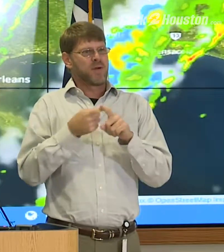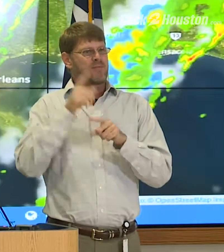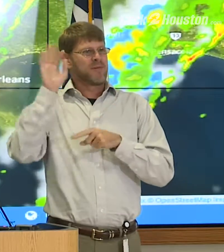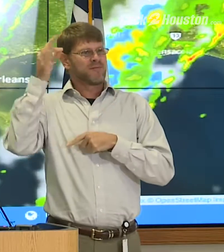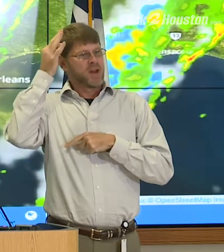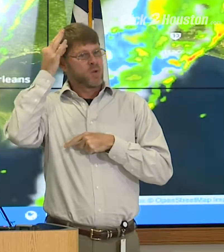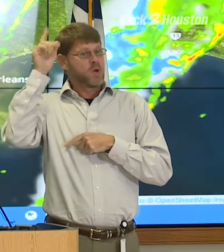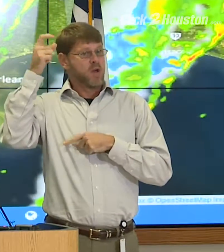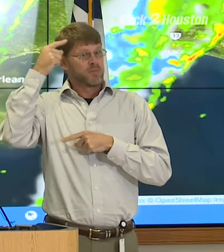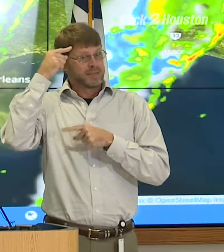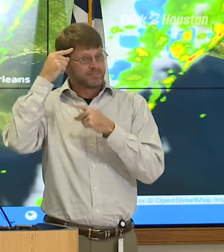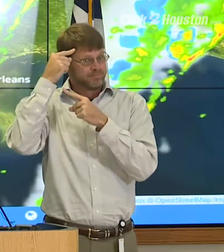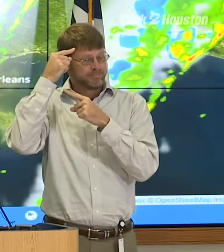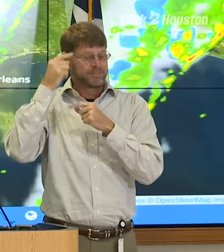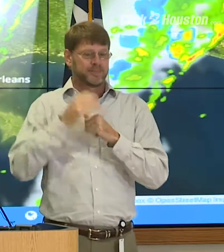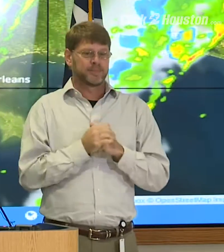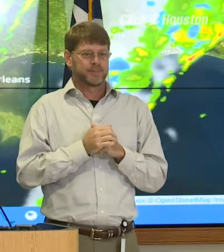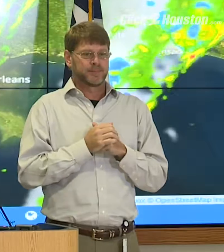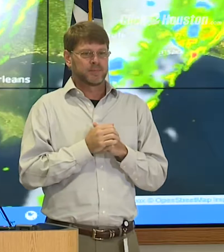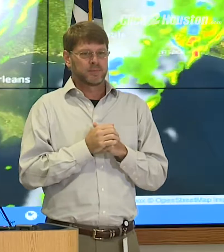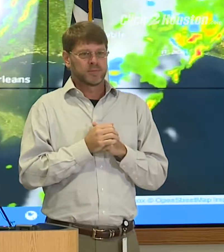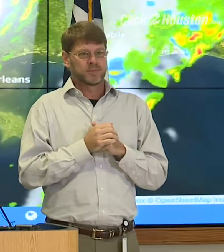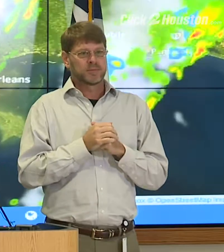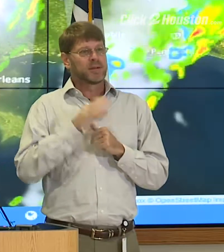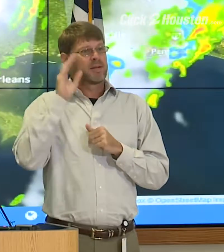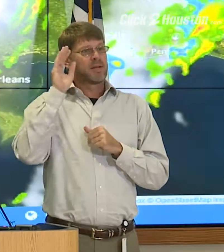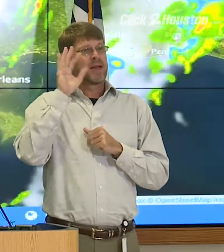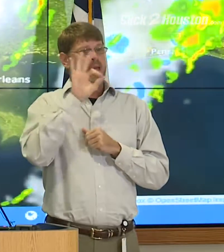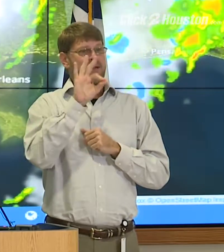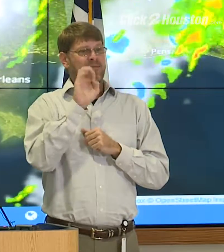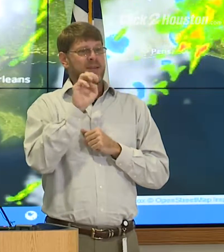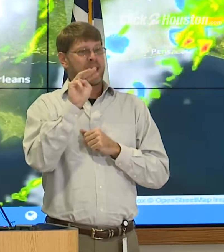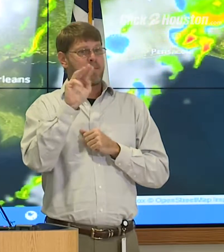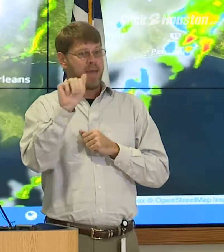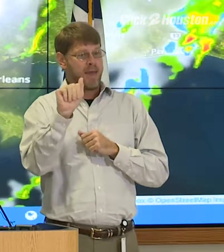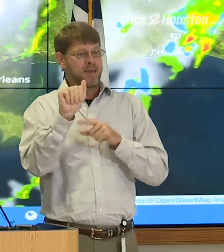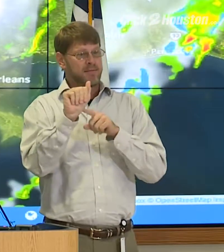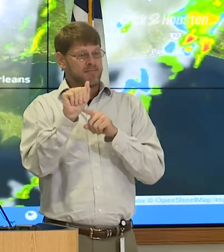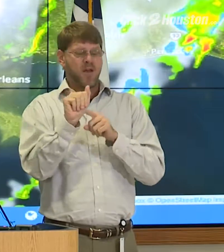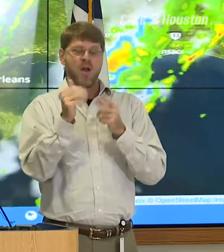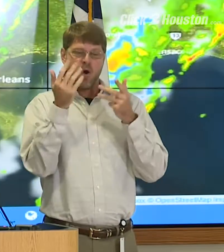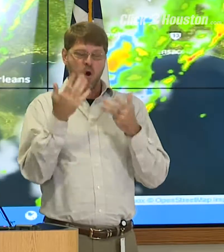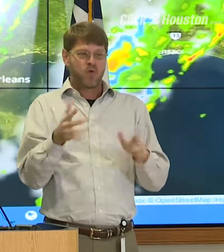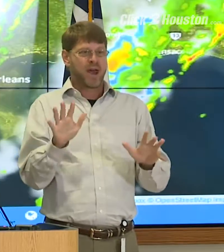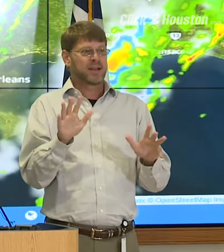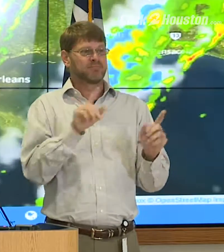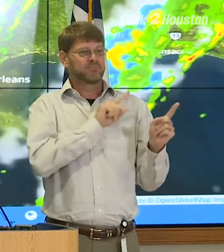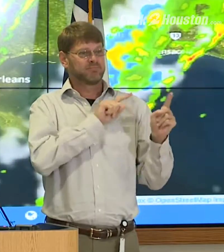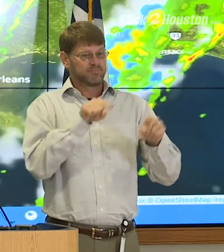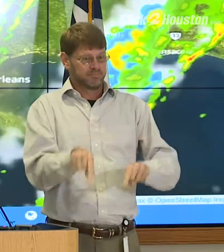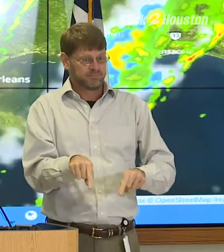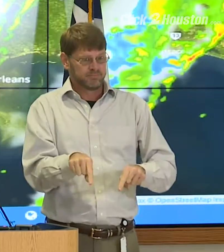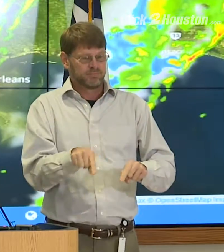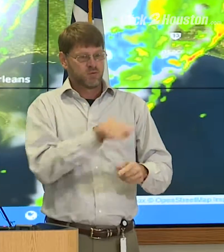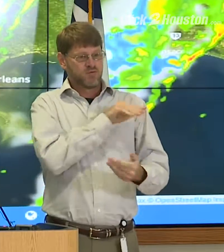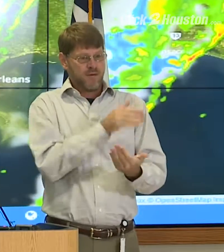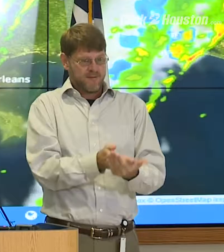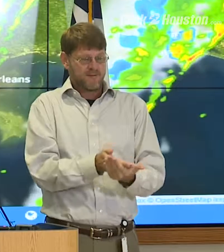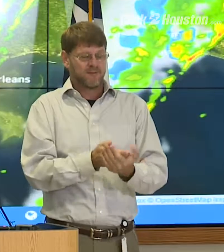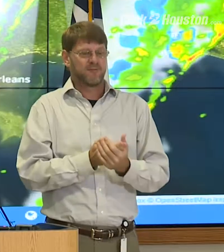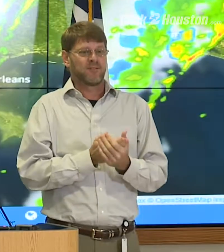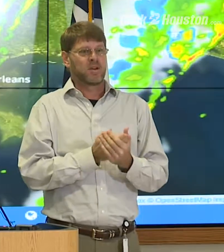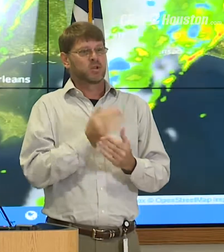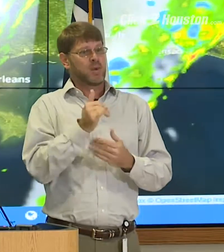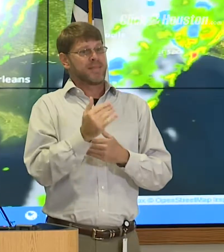the federal government. And federal emergency management, FEMA, is already on scene. And